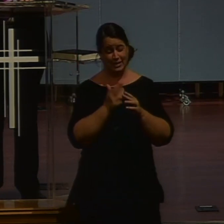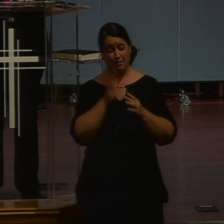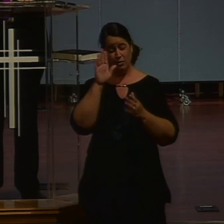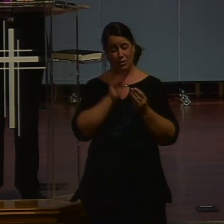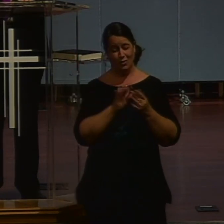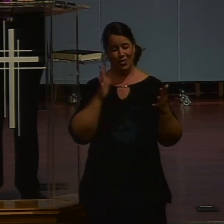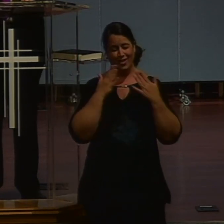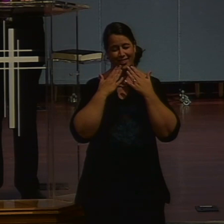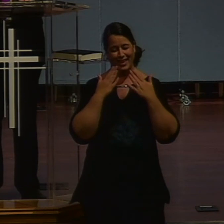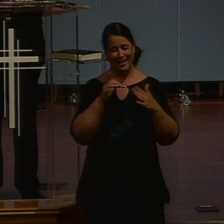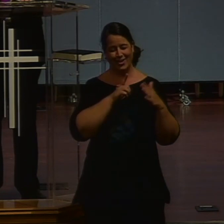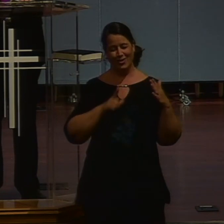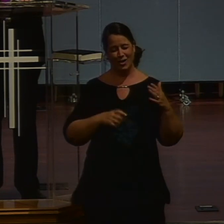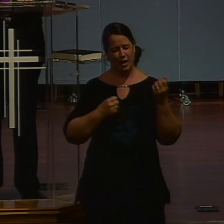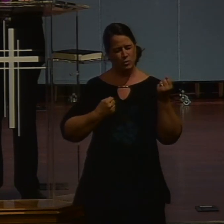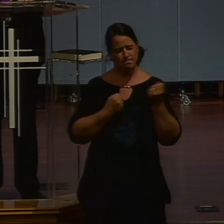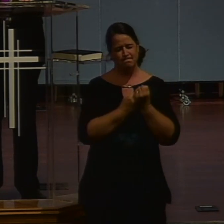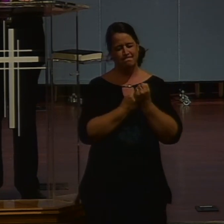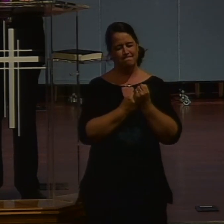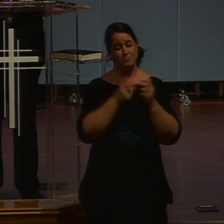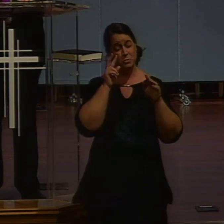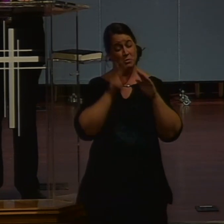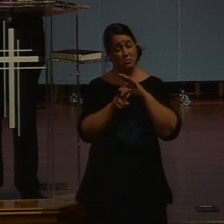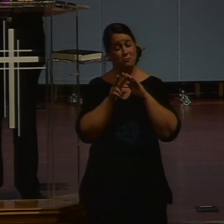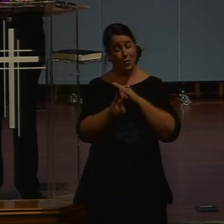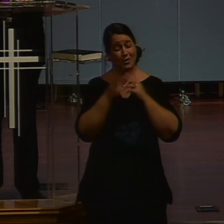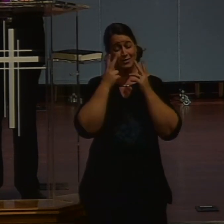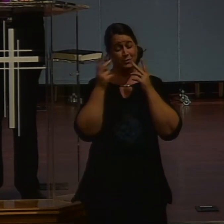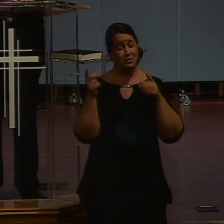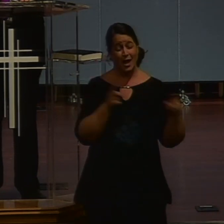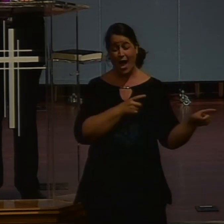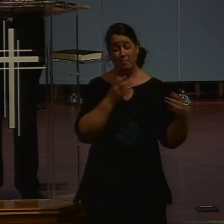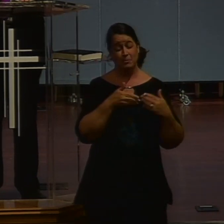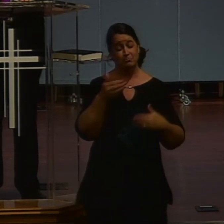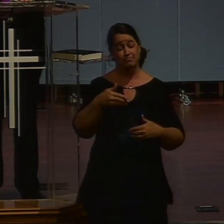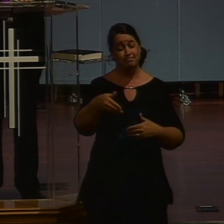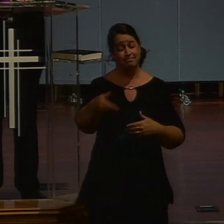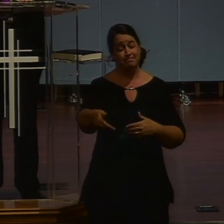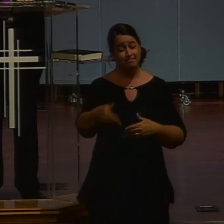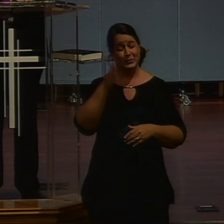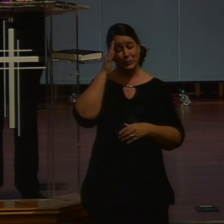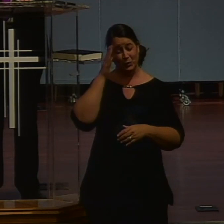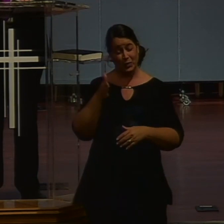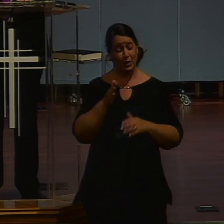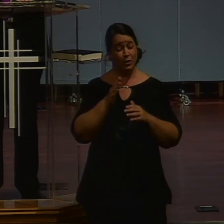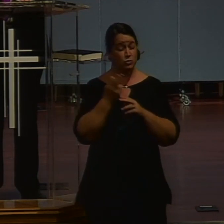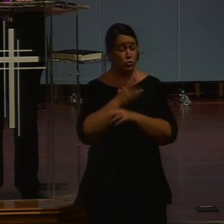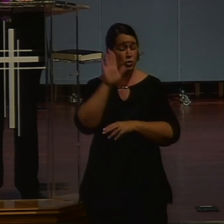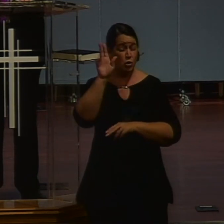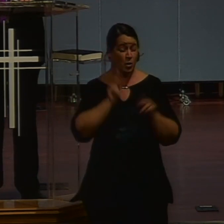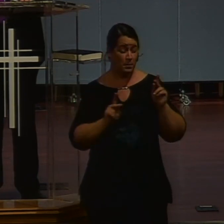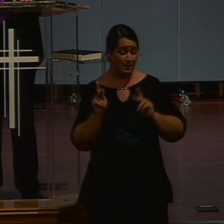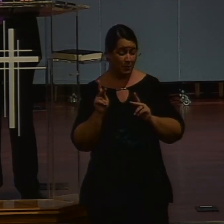how you sustained us. And we look forward, Father, to seeing how you're going to lead us, guide us, and provide for us in the days ahead through your people. In Jesus' name,